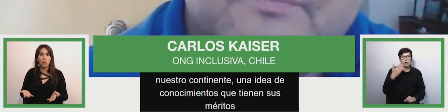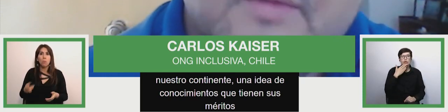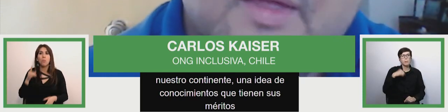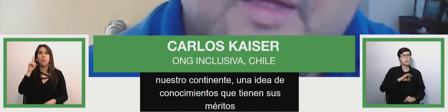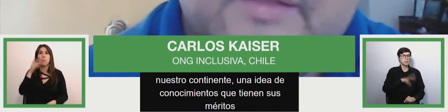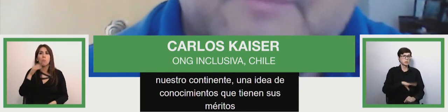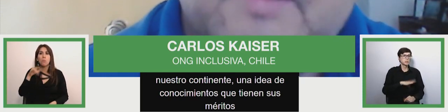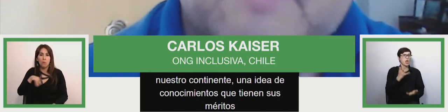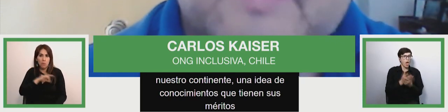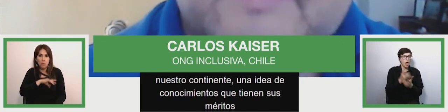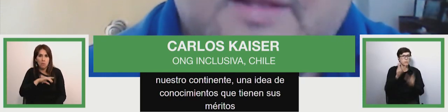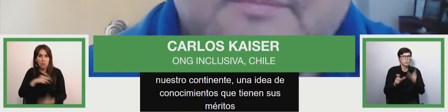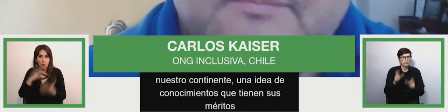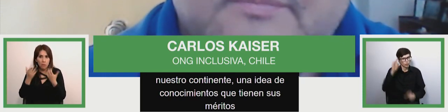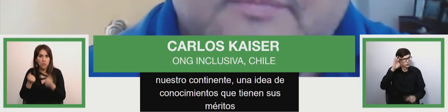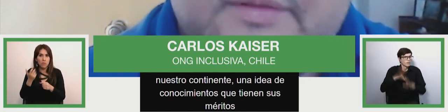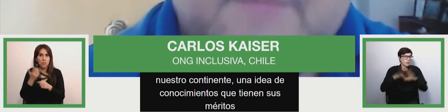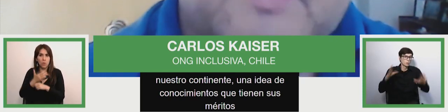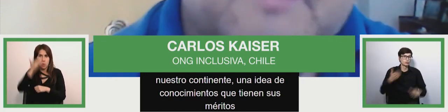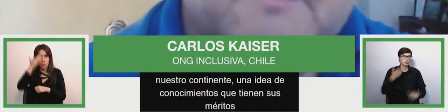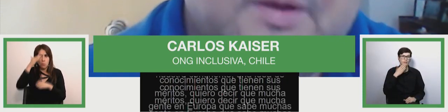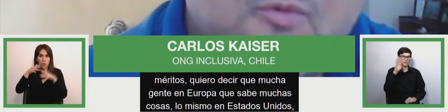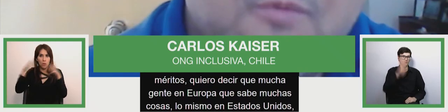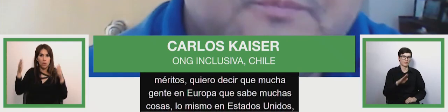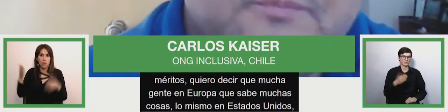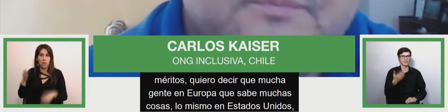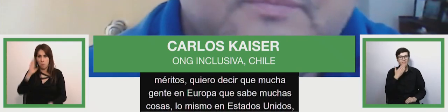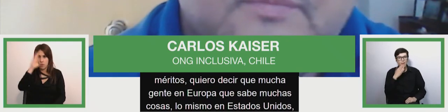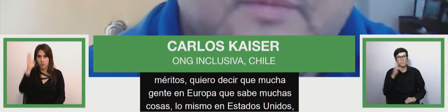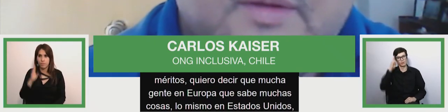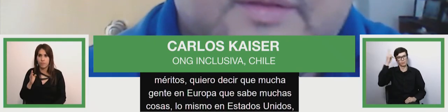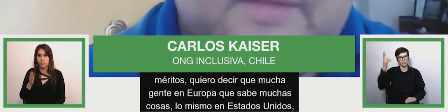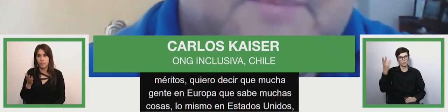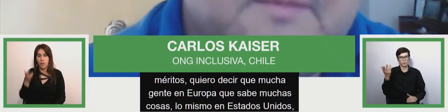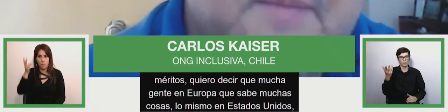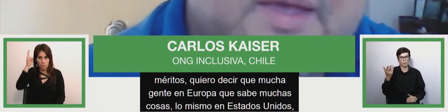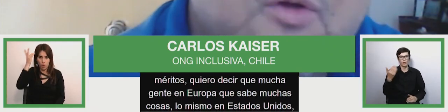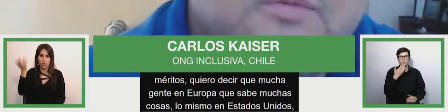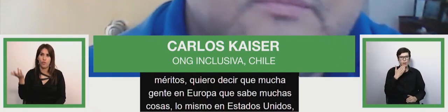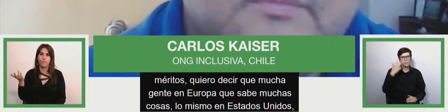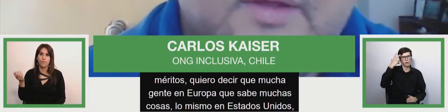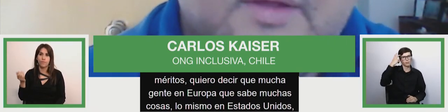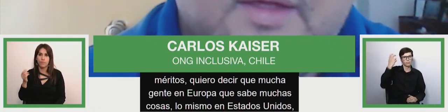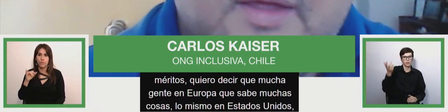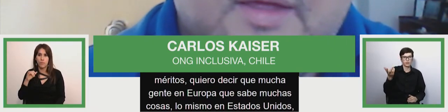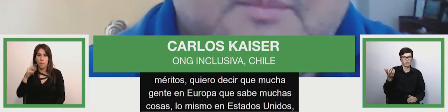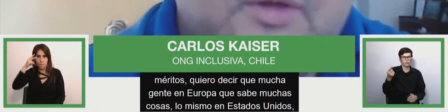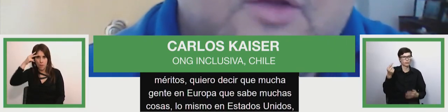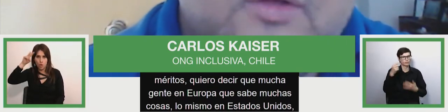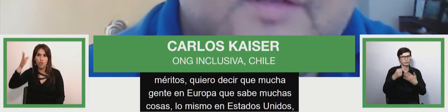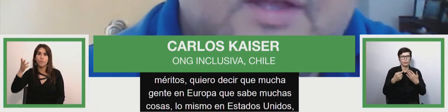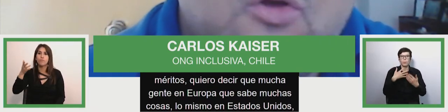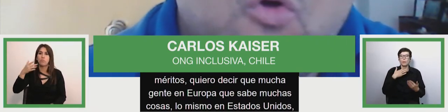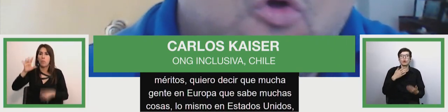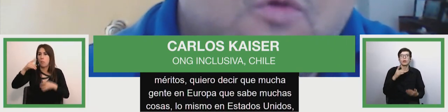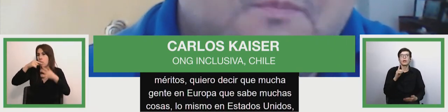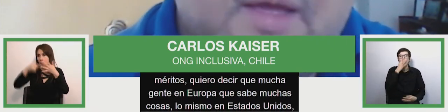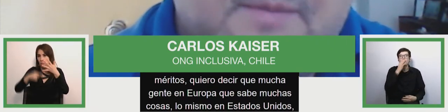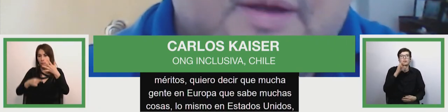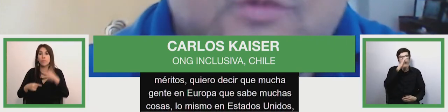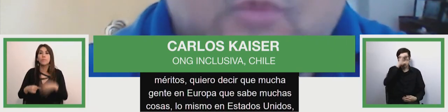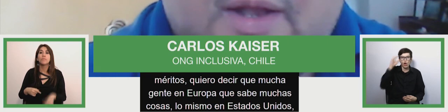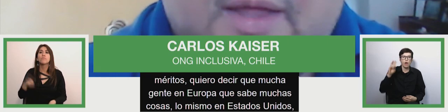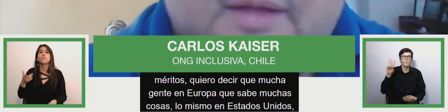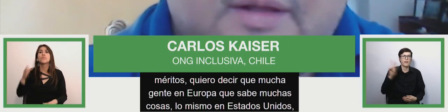knowledge they they have merit many people in europe who know very many things also in the united states but